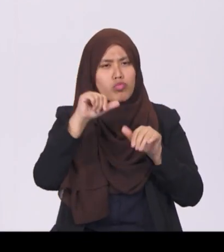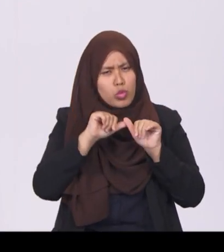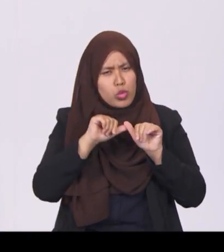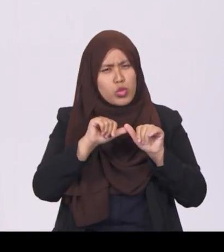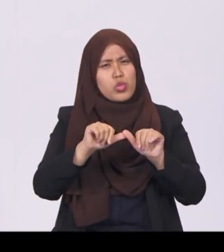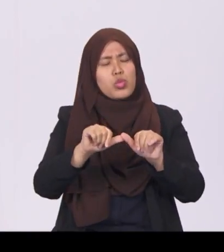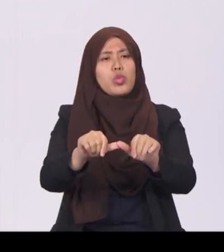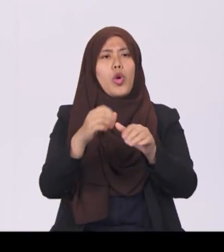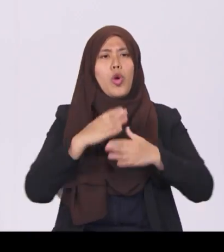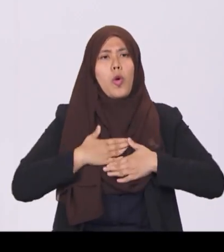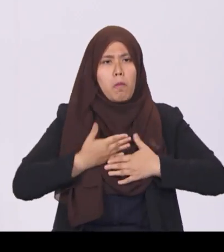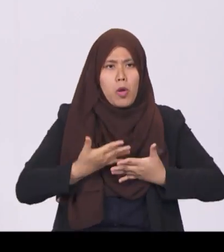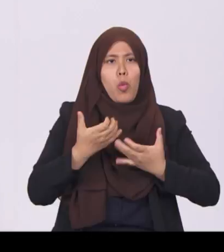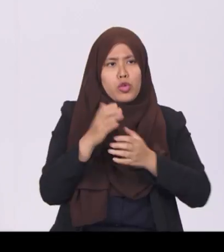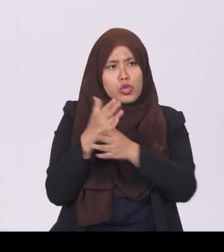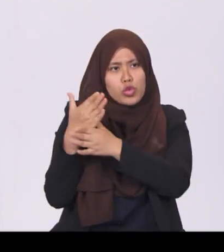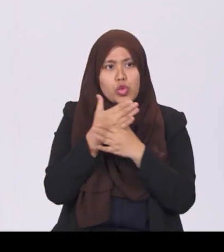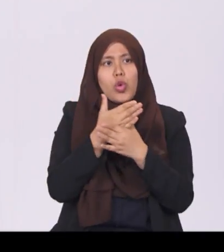Singapore's development with Singaporeans.